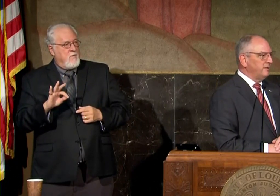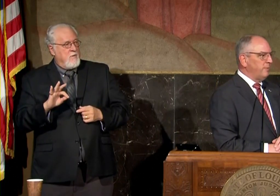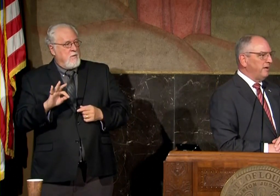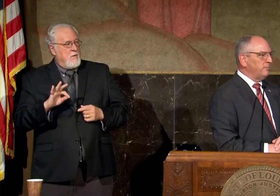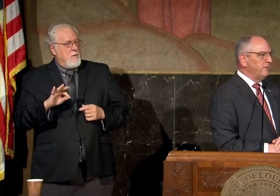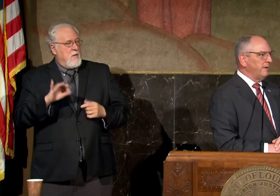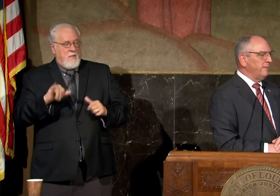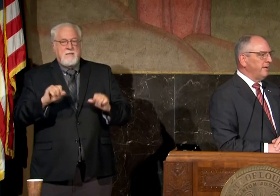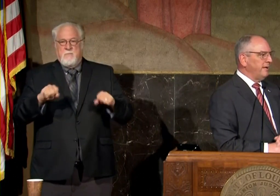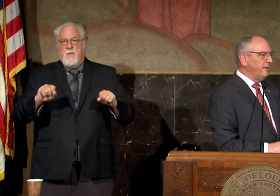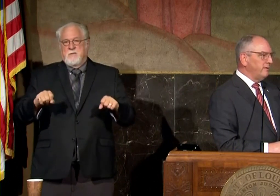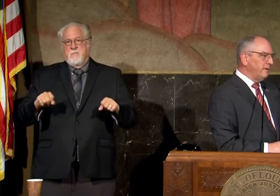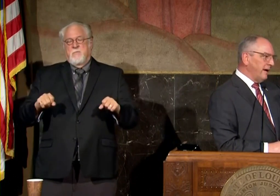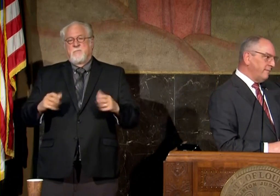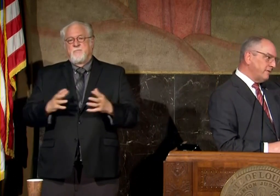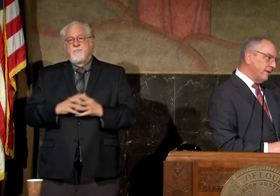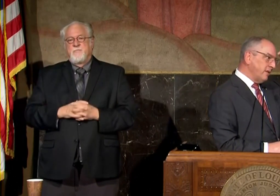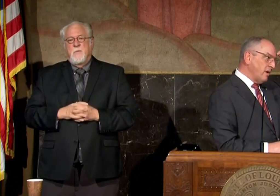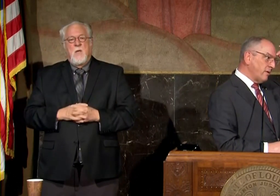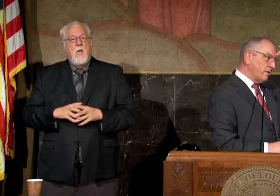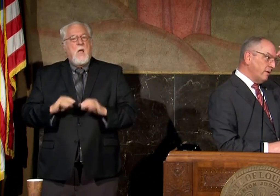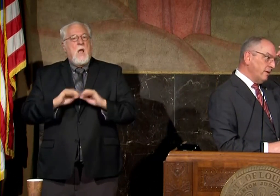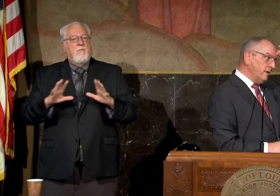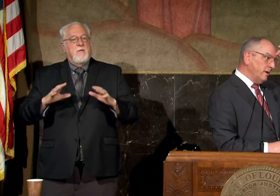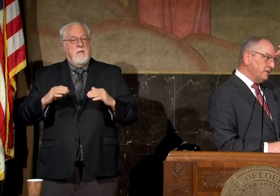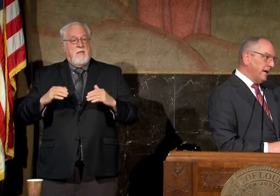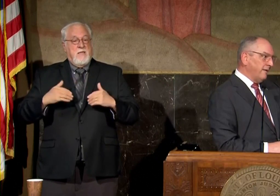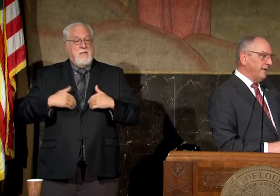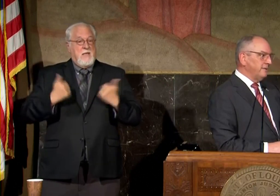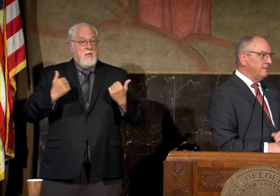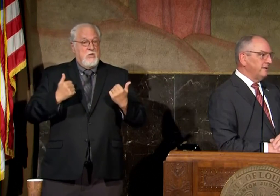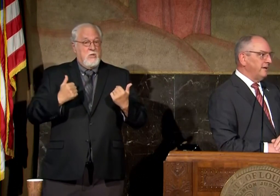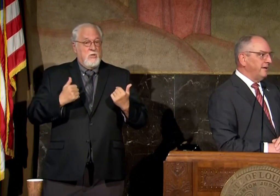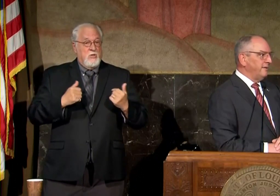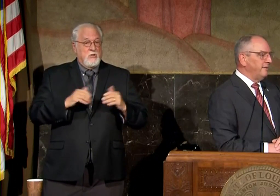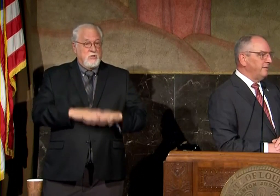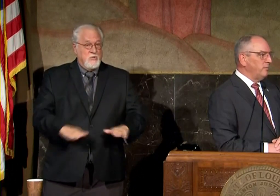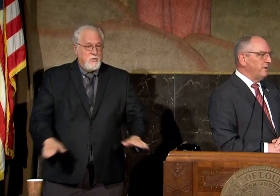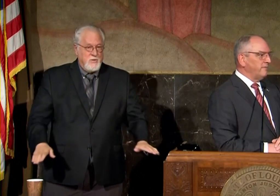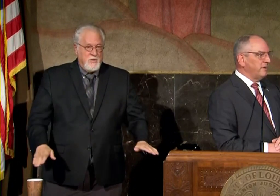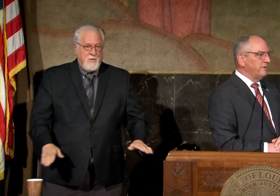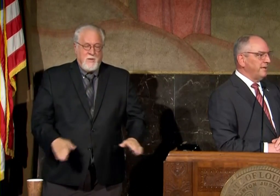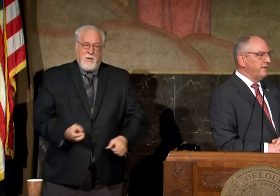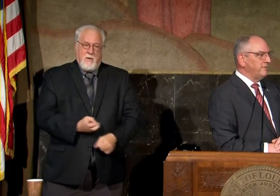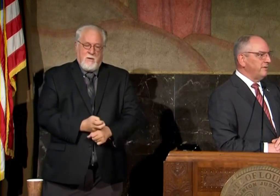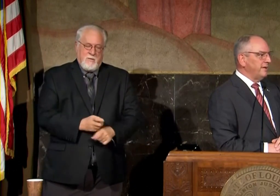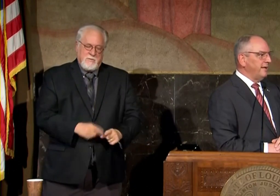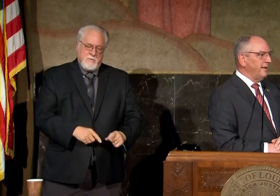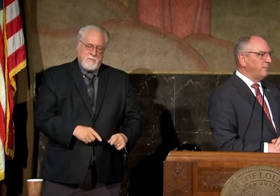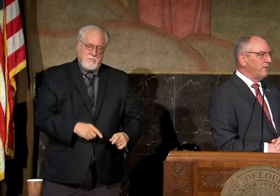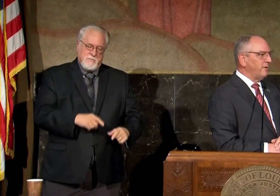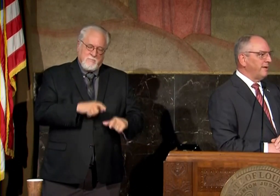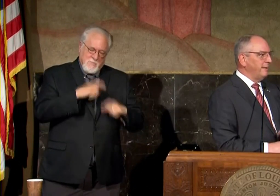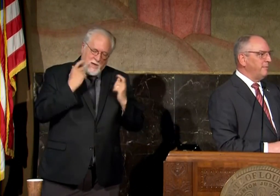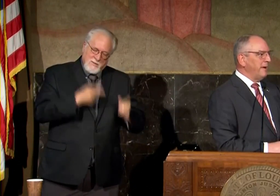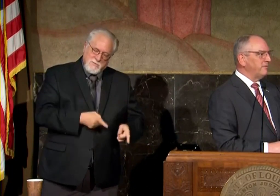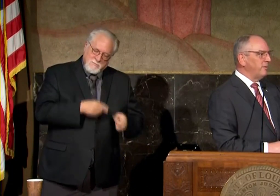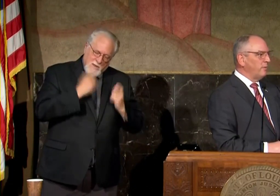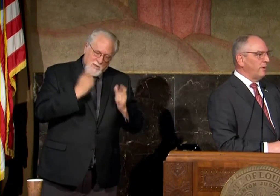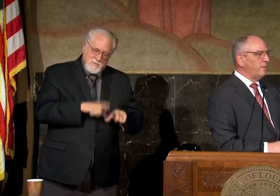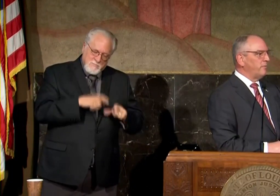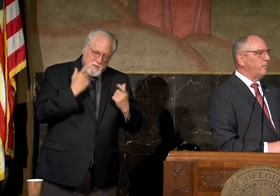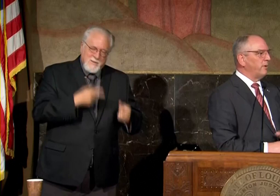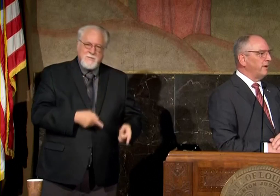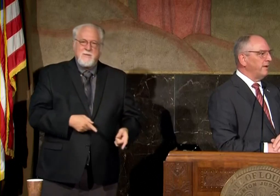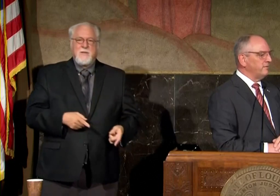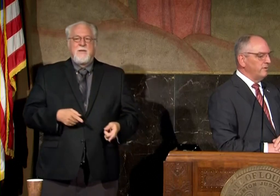uh is possible and and obviously the younger a child is uh the the more difficult it is to get him or her to keep the mask